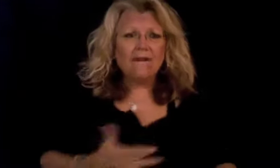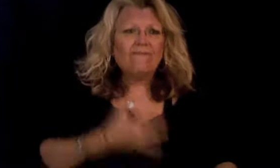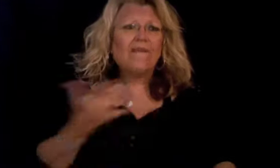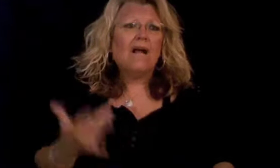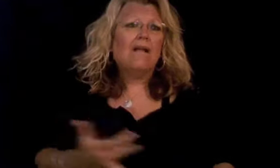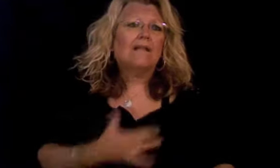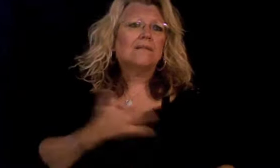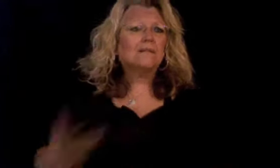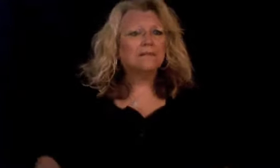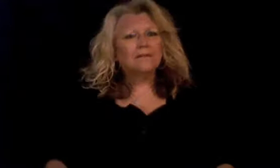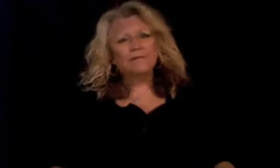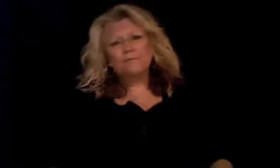felt